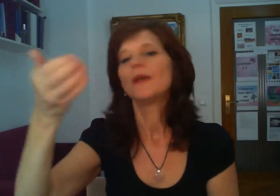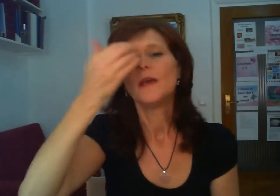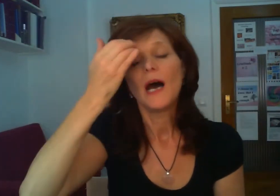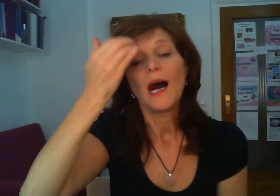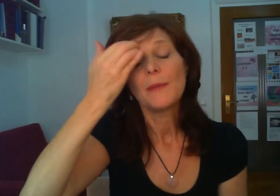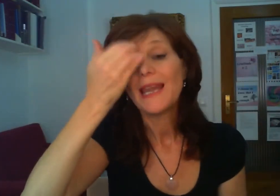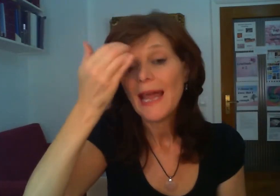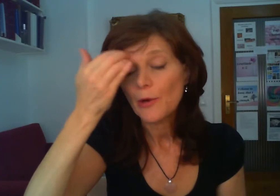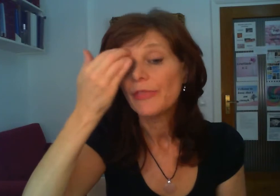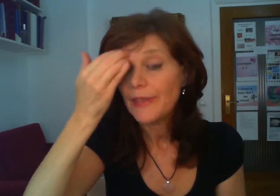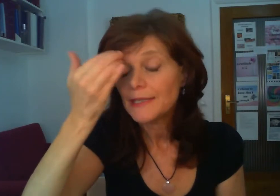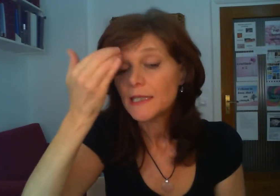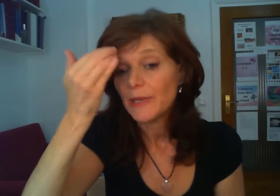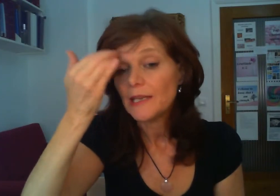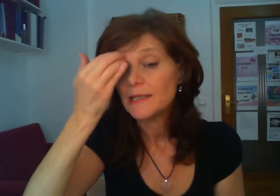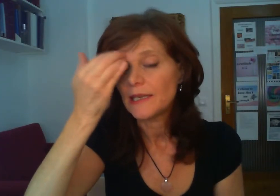i'm allowing this to be easy